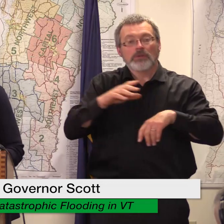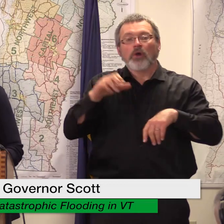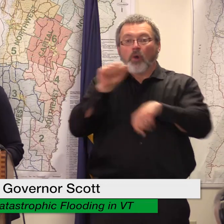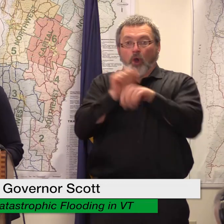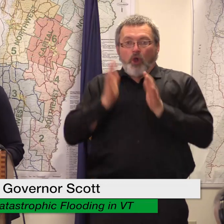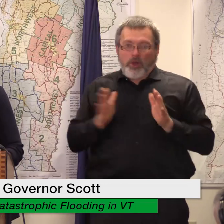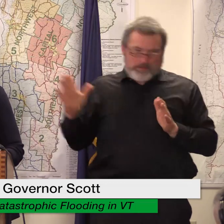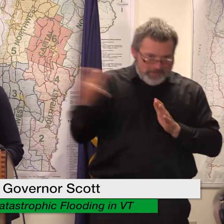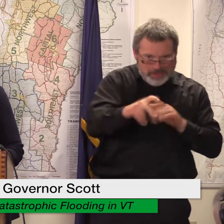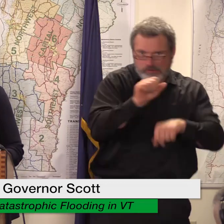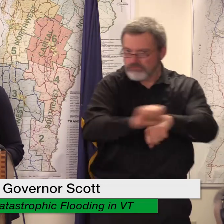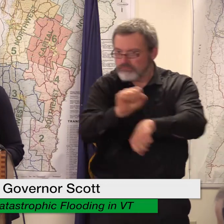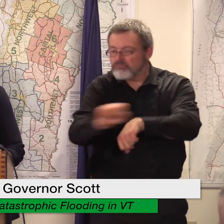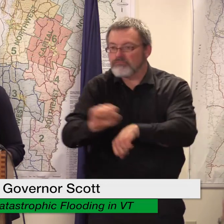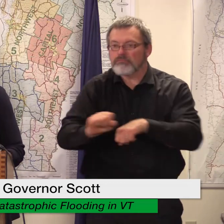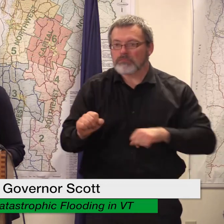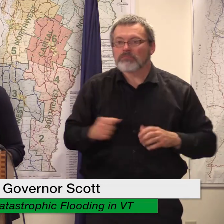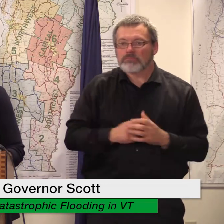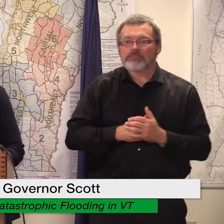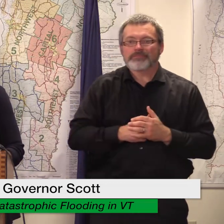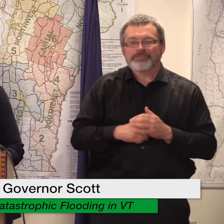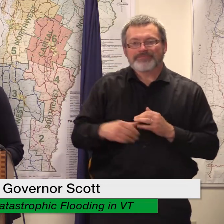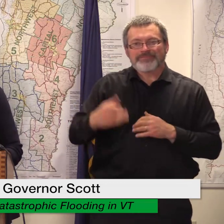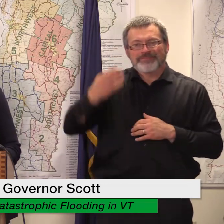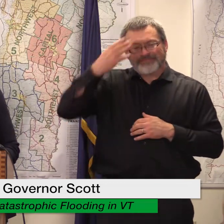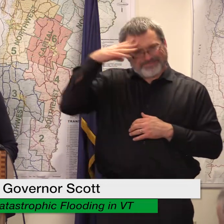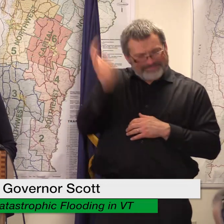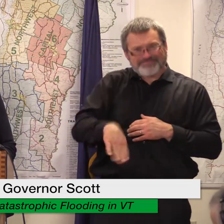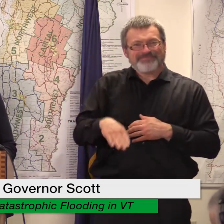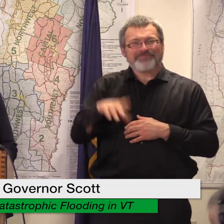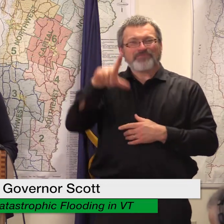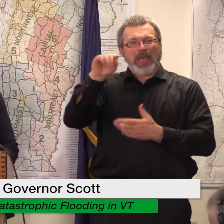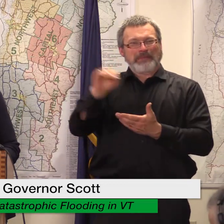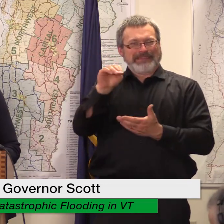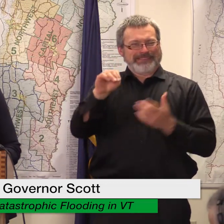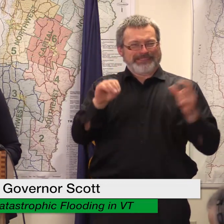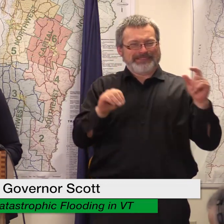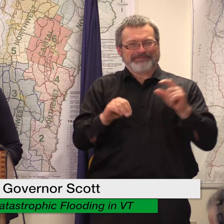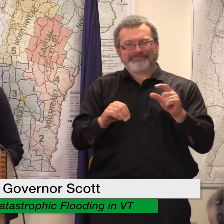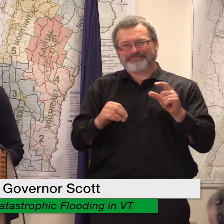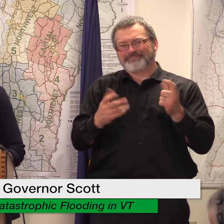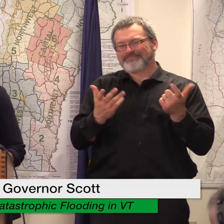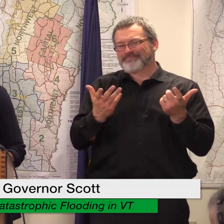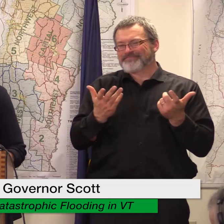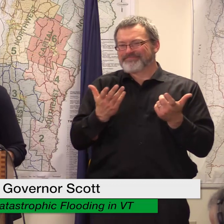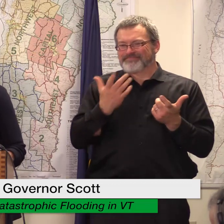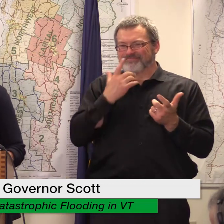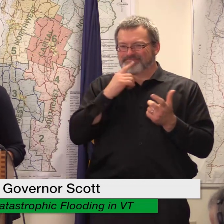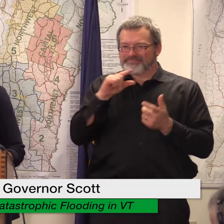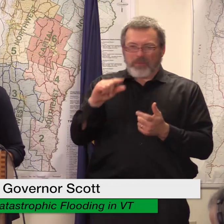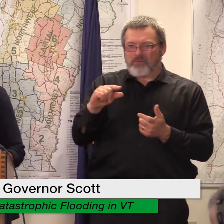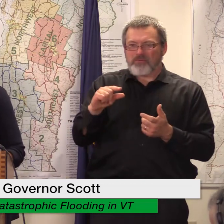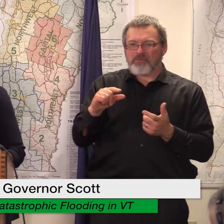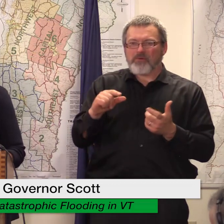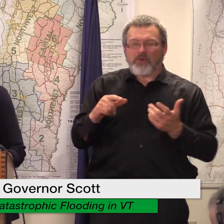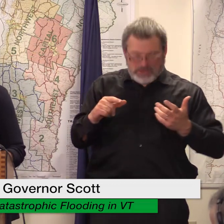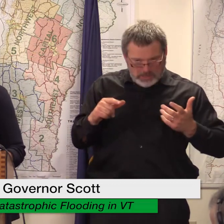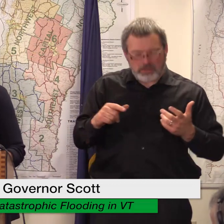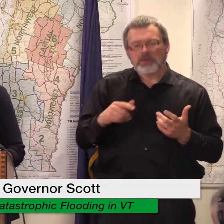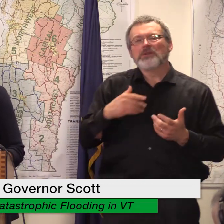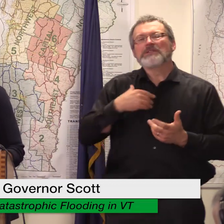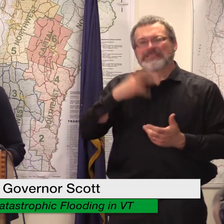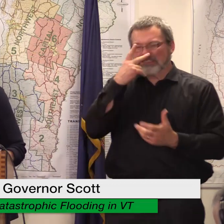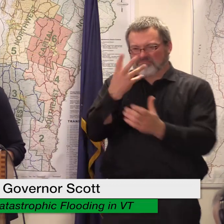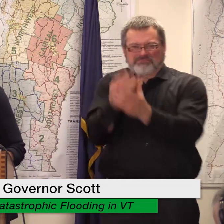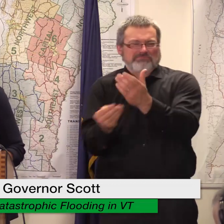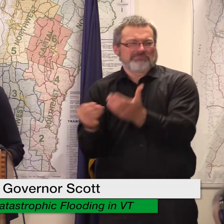that the 20 million dollars will not be enough to meet the need that exists in the business community and gaps will remain but this is just